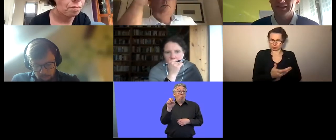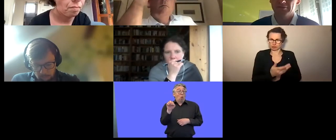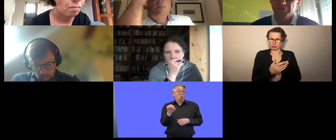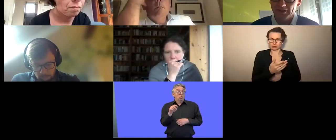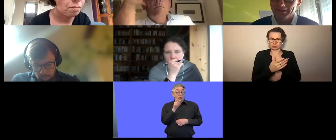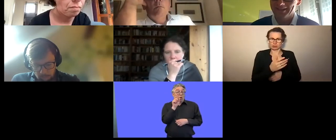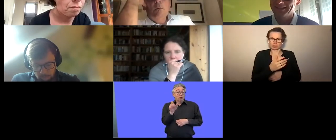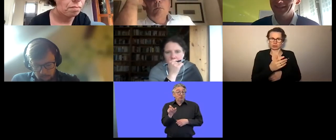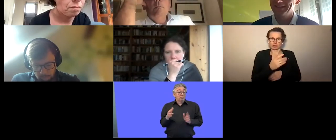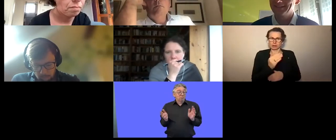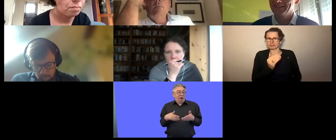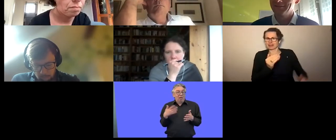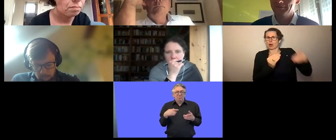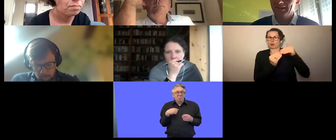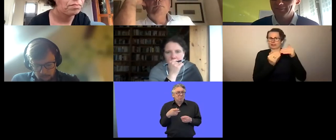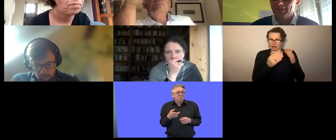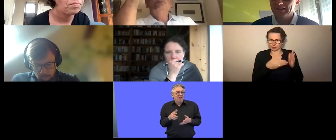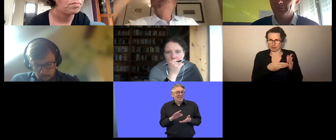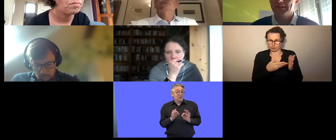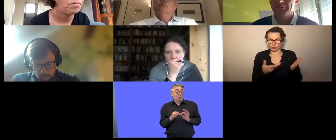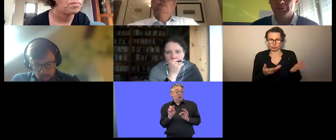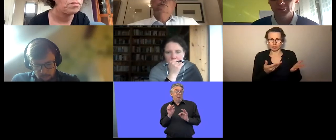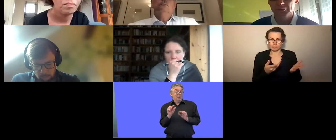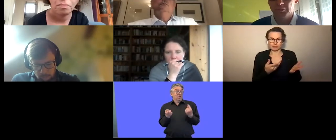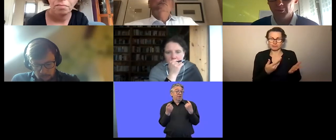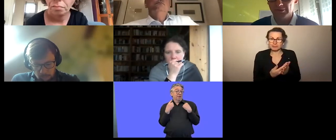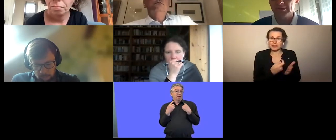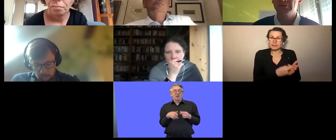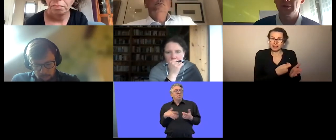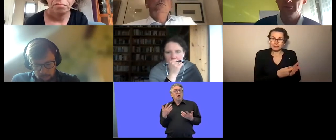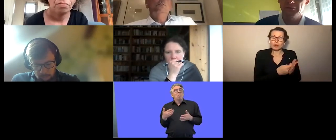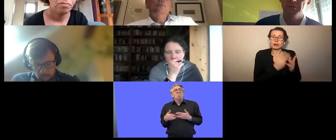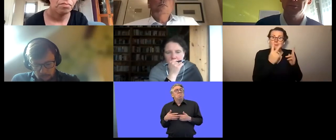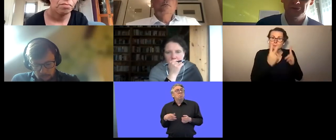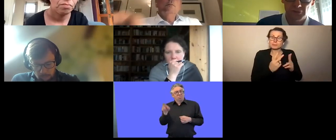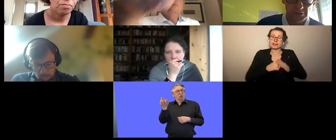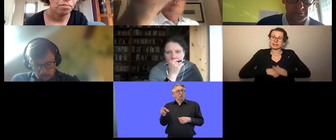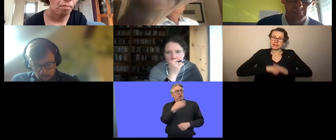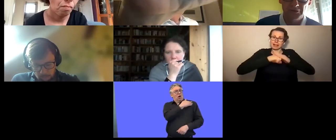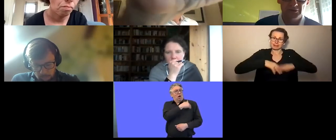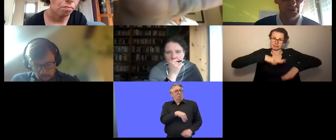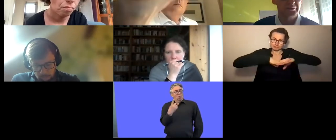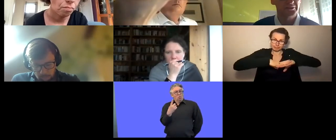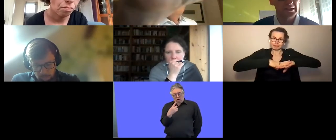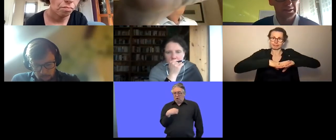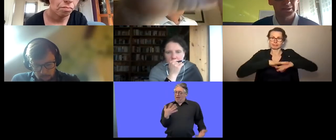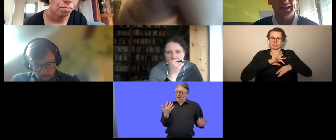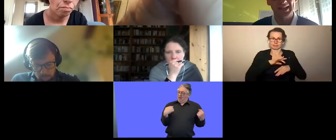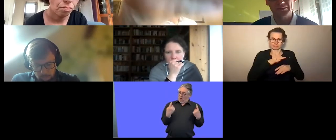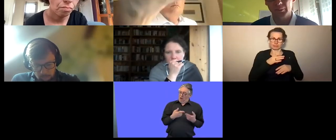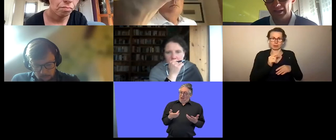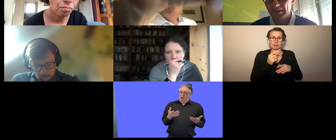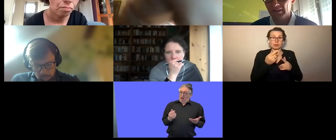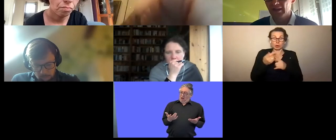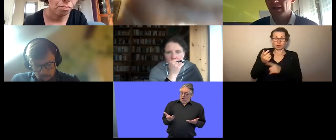very uh valuable that you have a good support in terms of a percentage percentage of the salary but